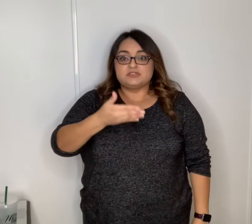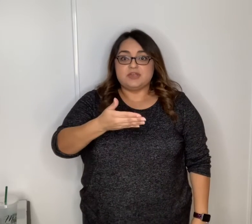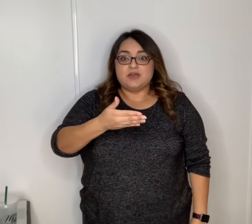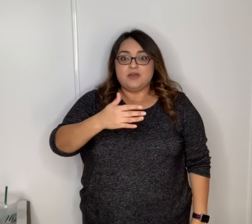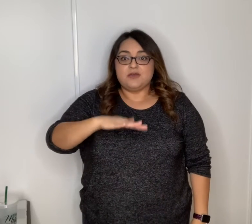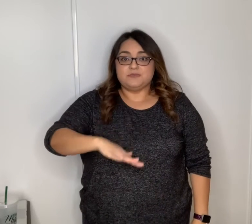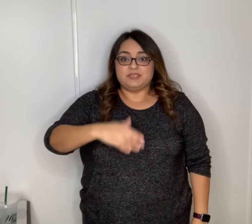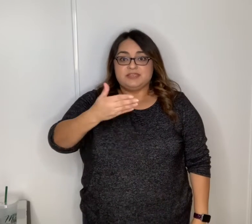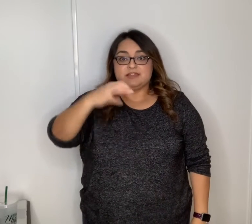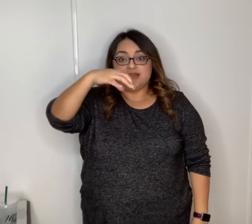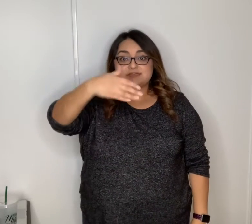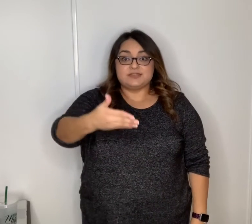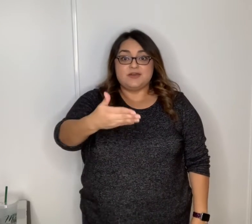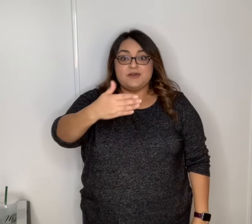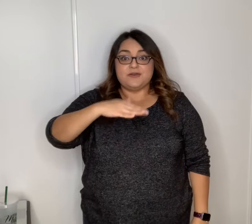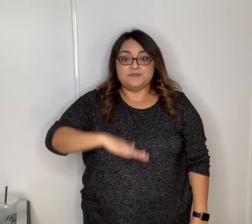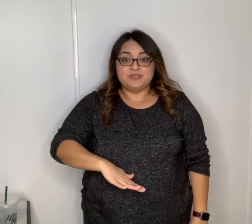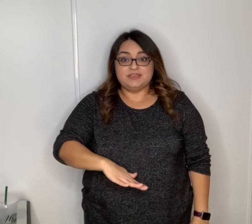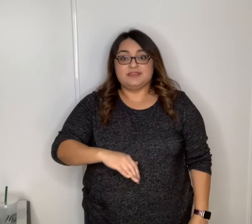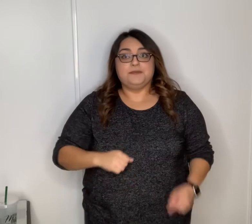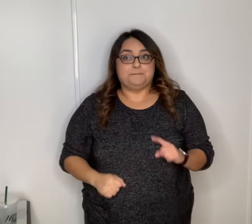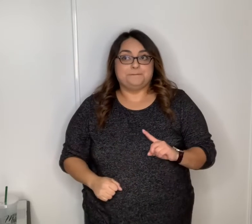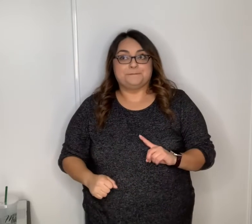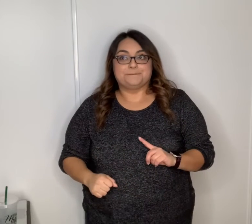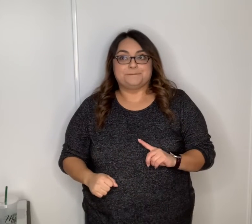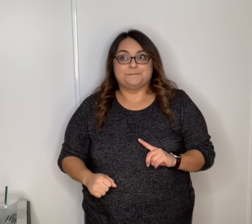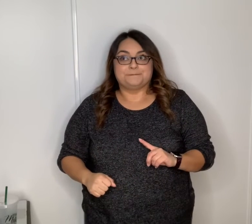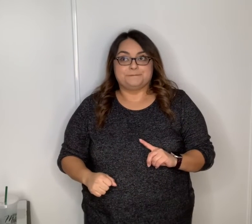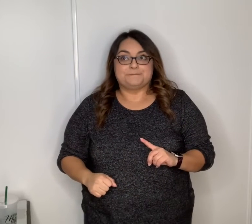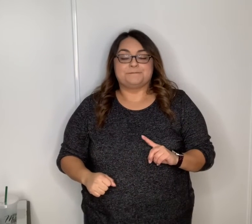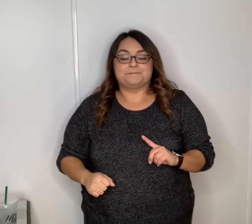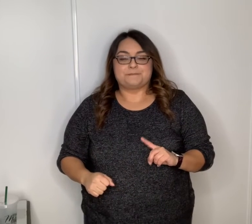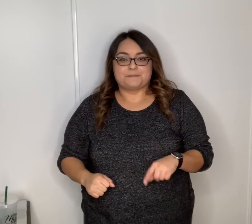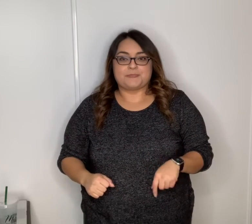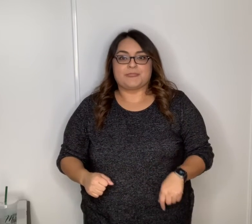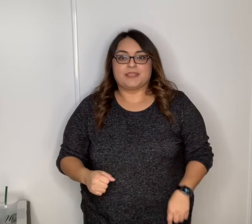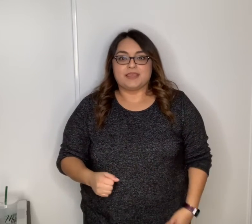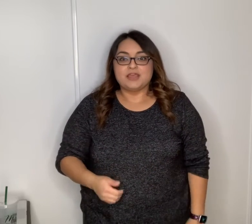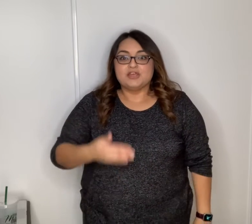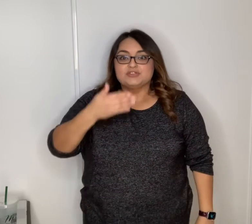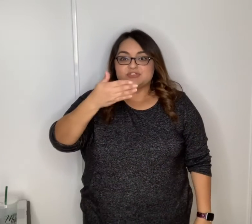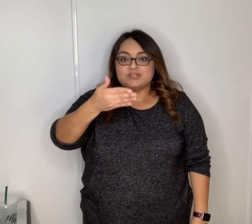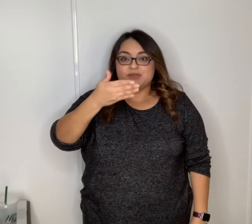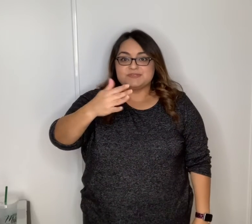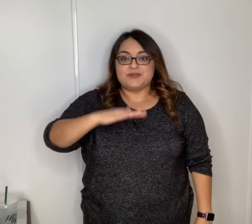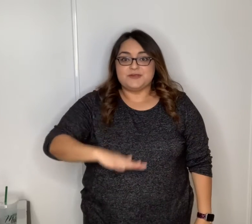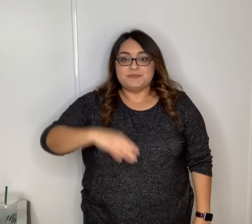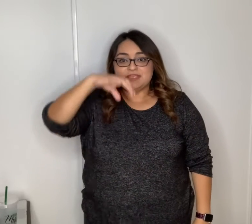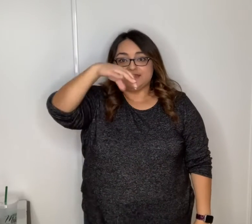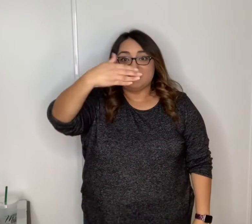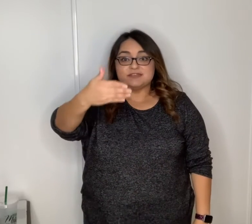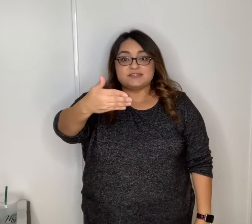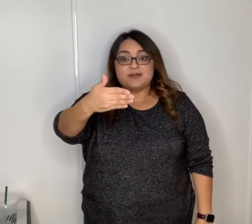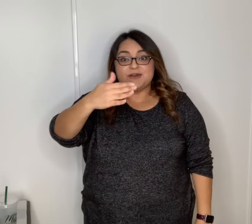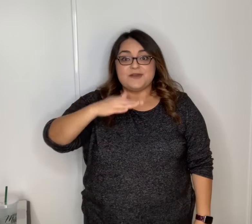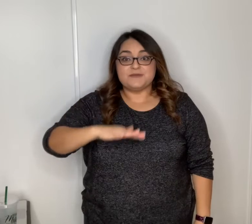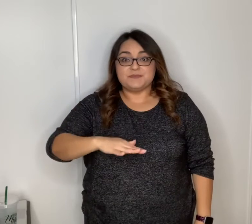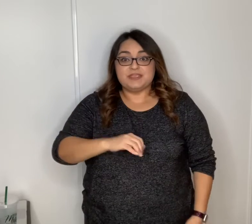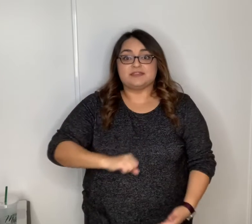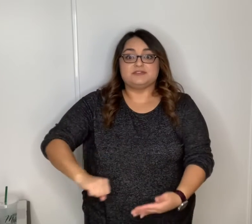so me la so me so so me so so me la so me then